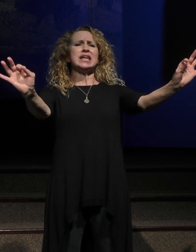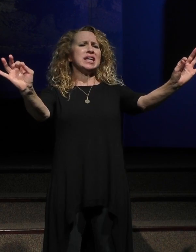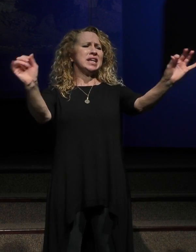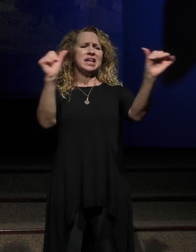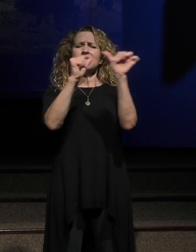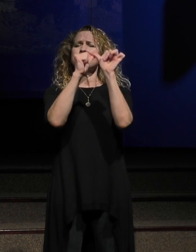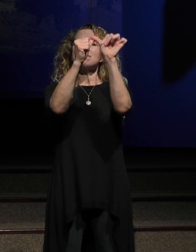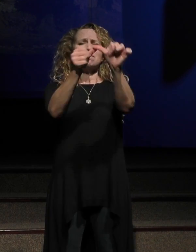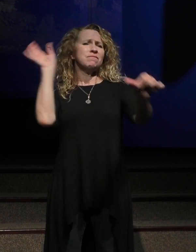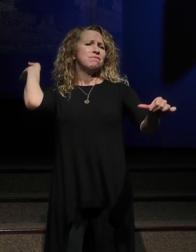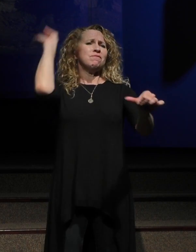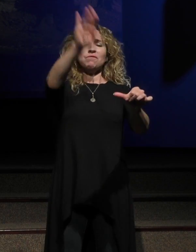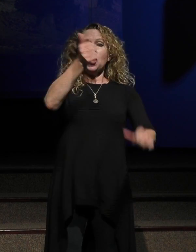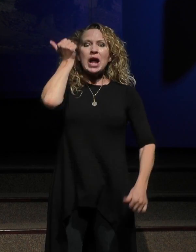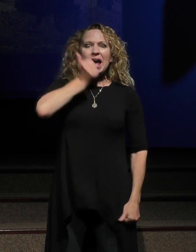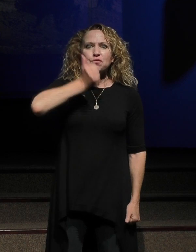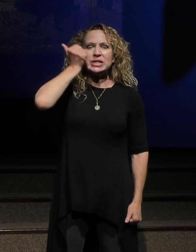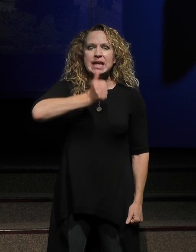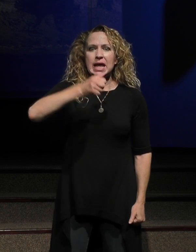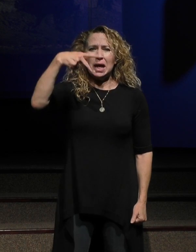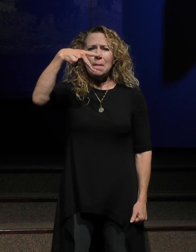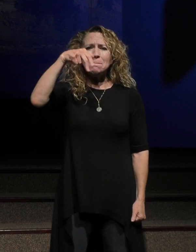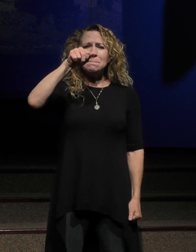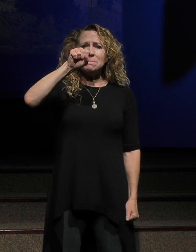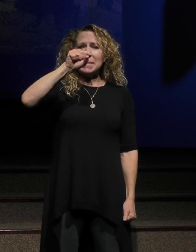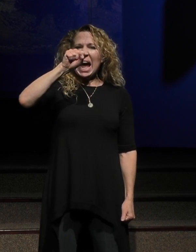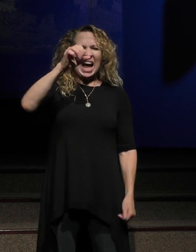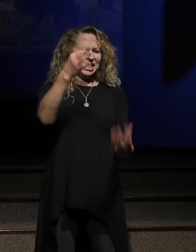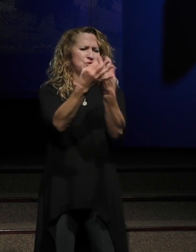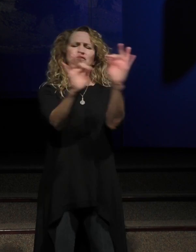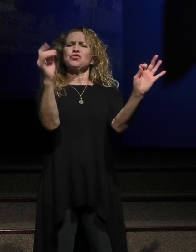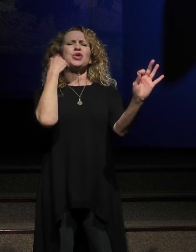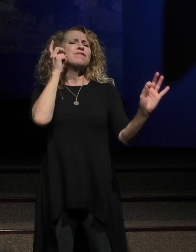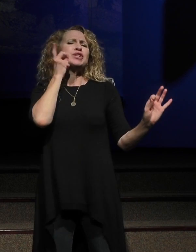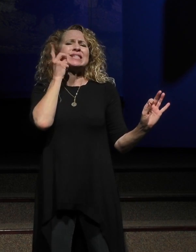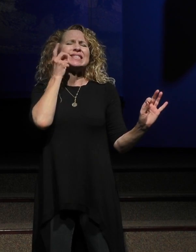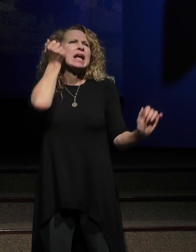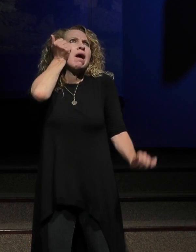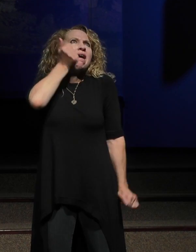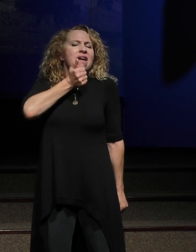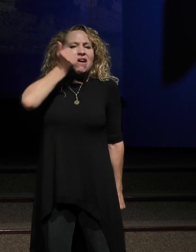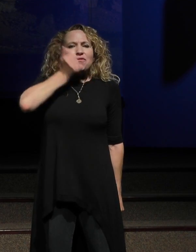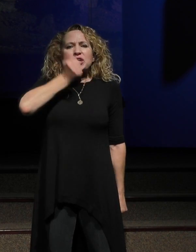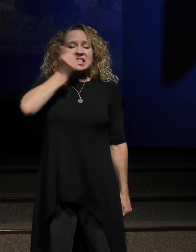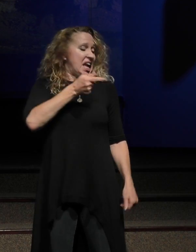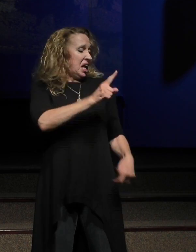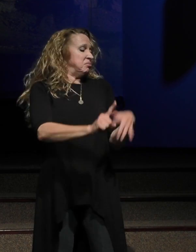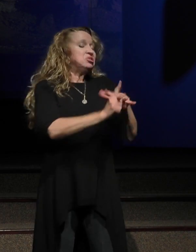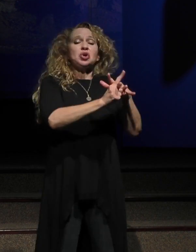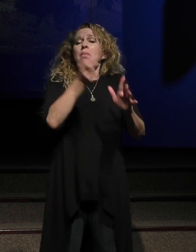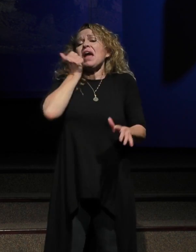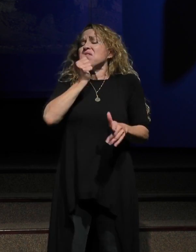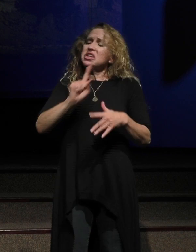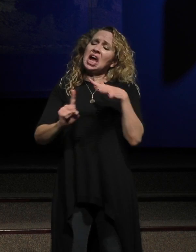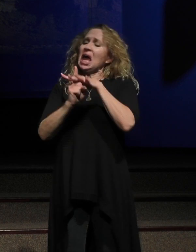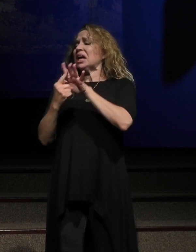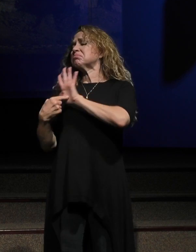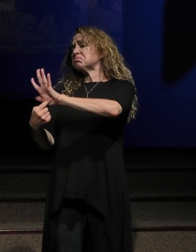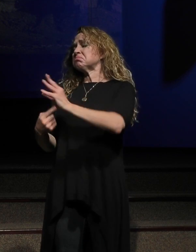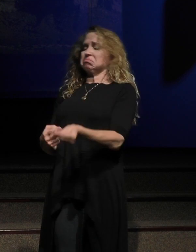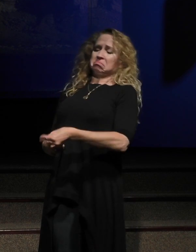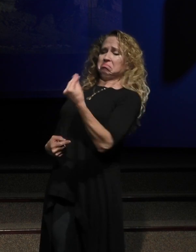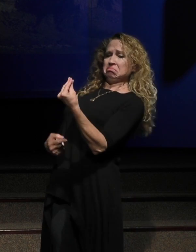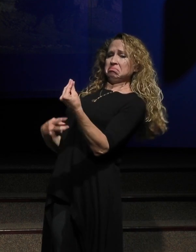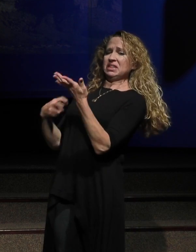rest of their life. And they get to go free entrance anytime they want to go. And they just show them the pass and they get right in. And that person, they go to